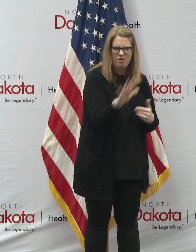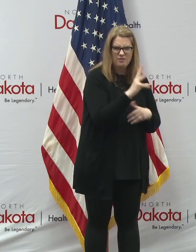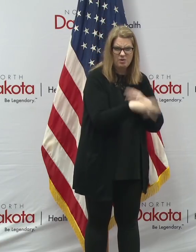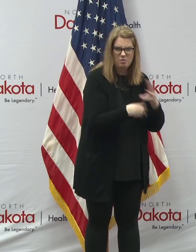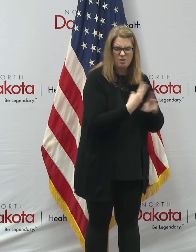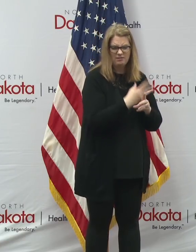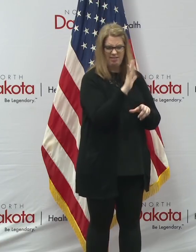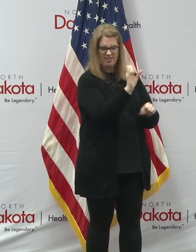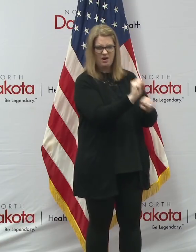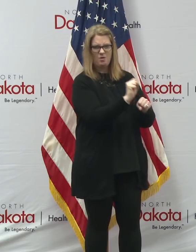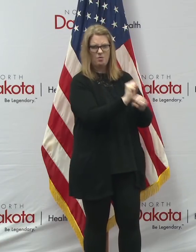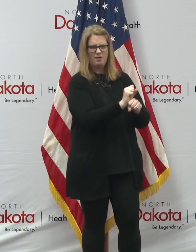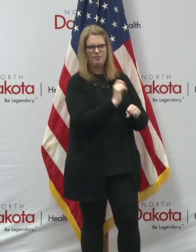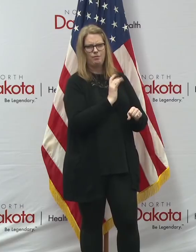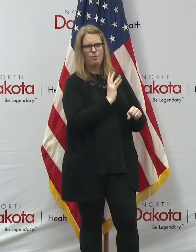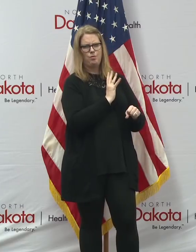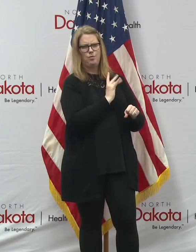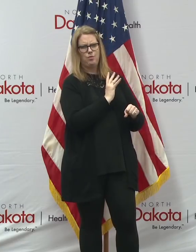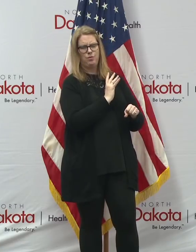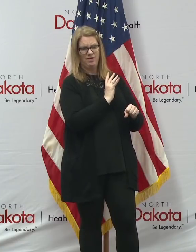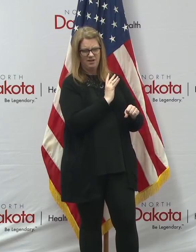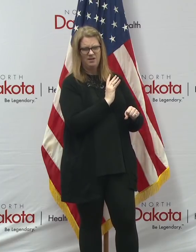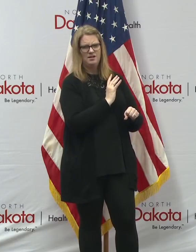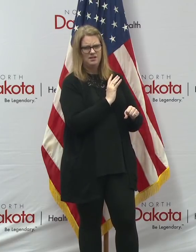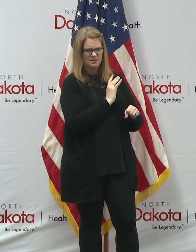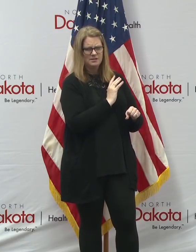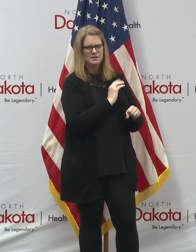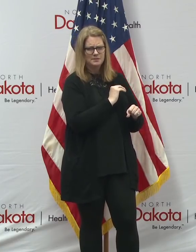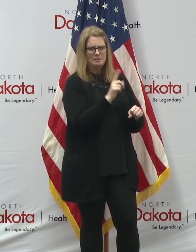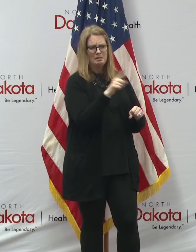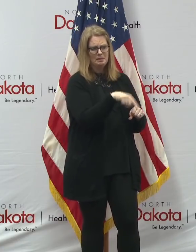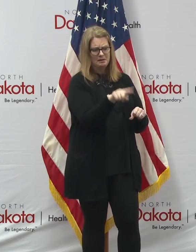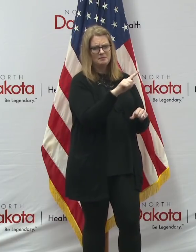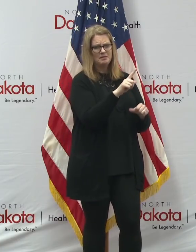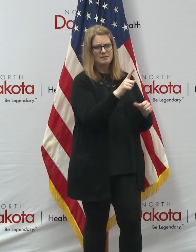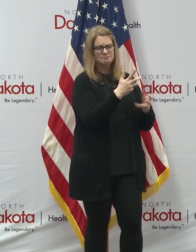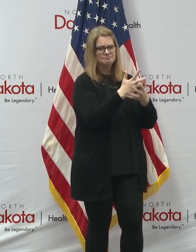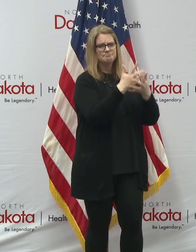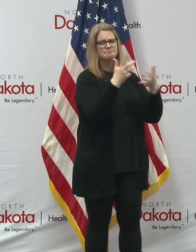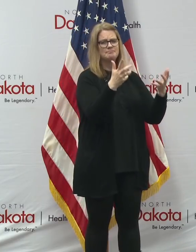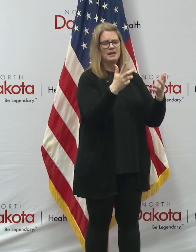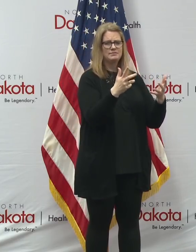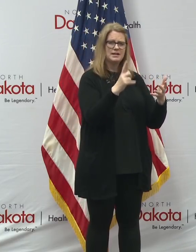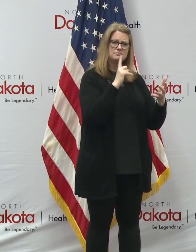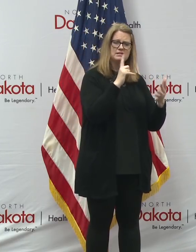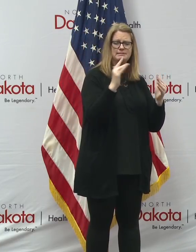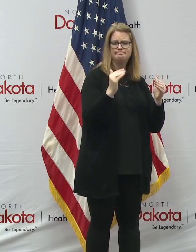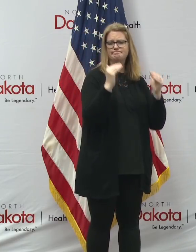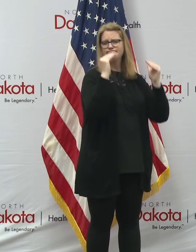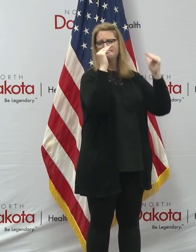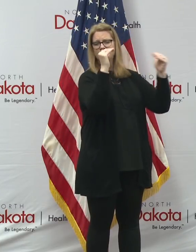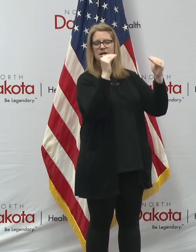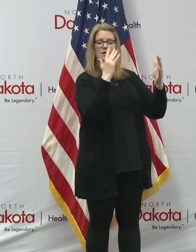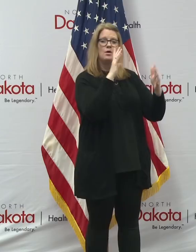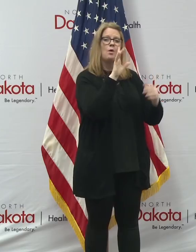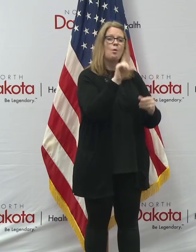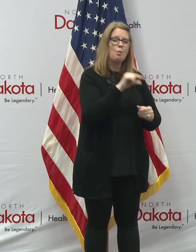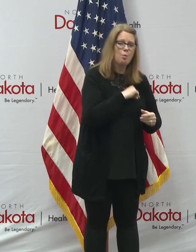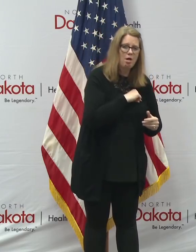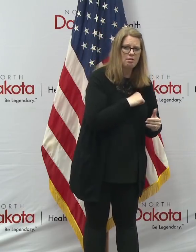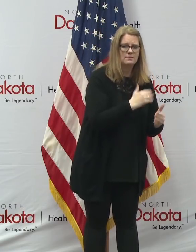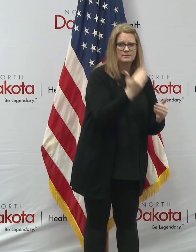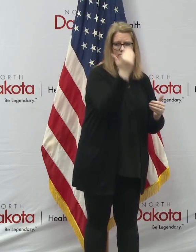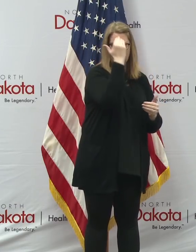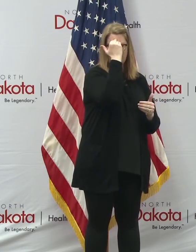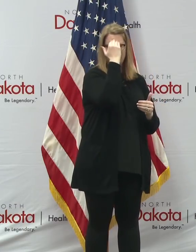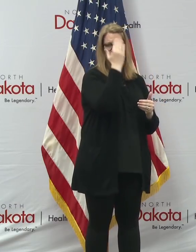in the work that they're doing around the world. So they've got a lot of, uh, sophisticated knowledge, uh, around this, and, and, uh,